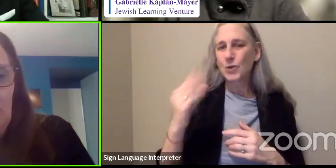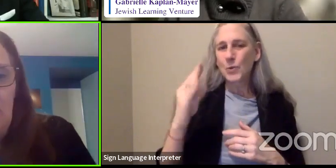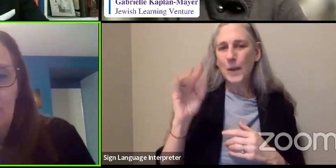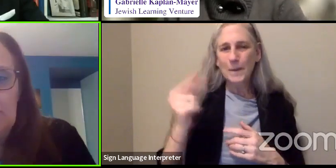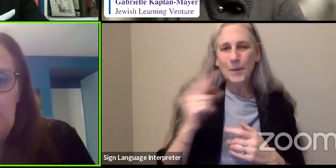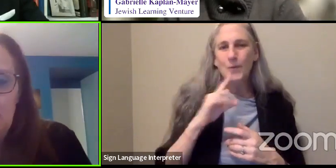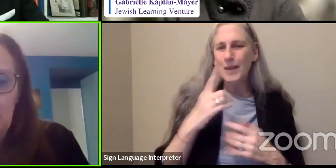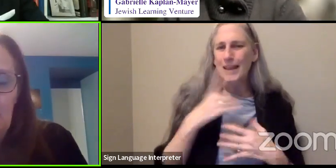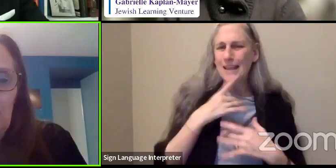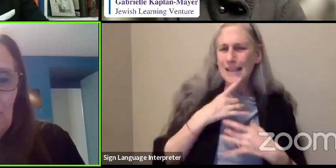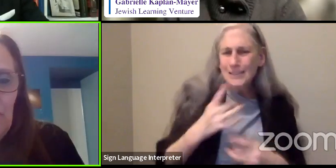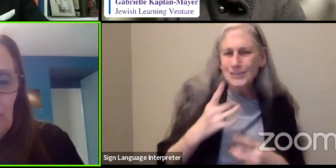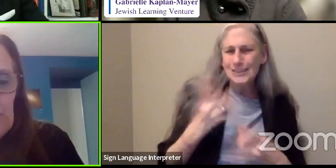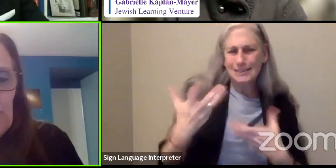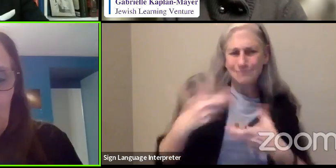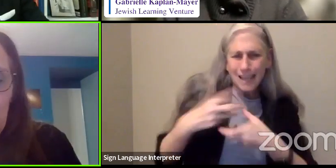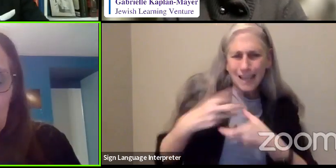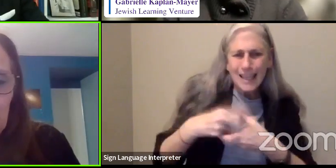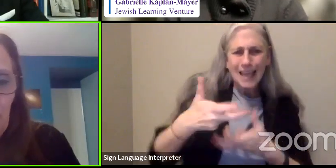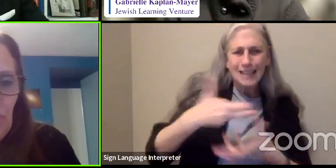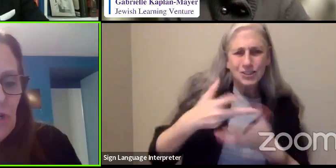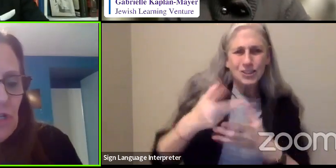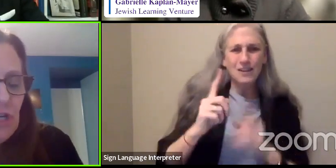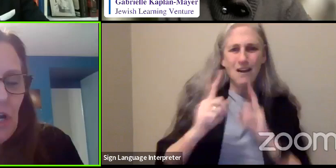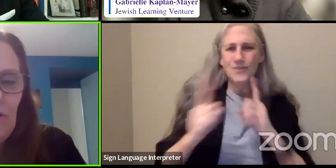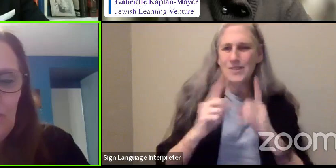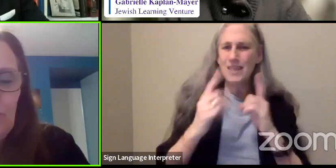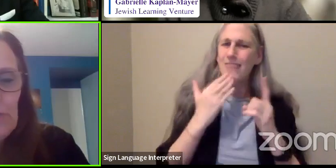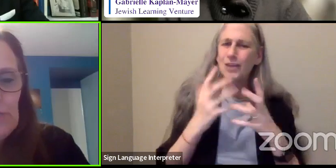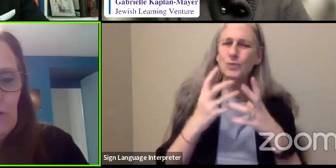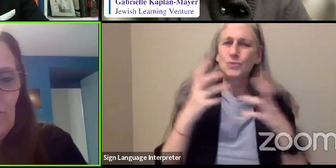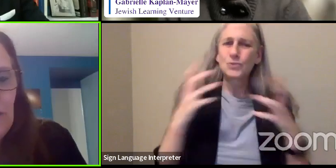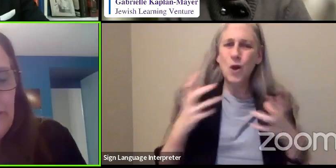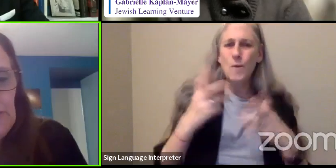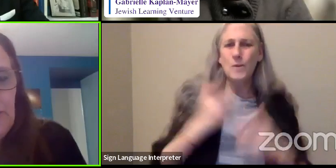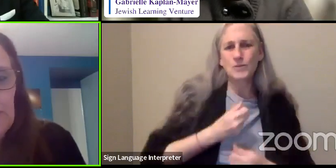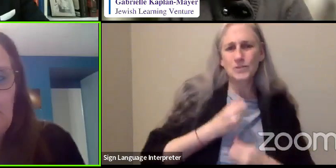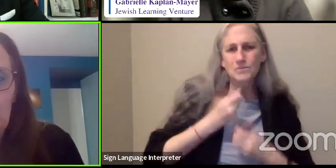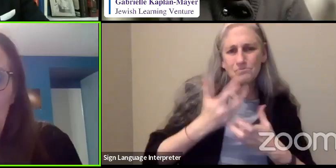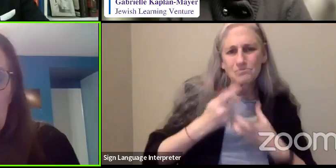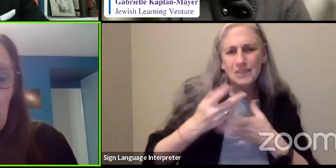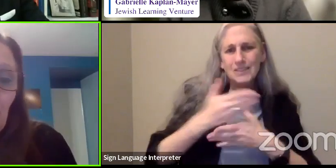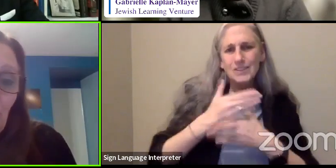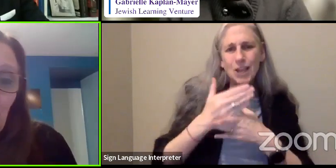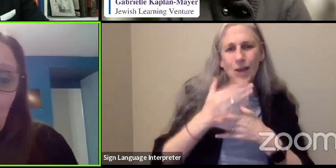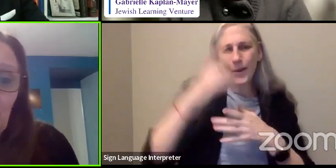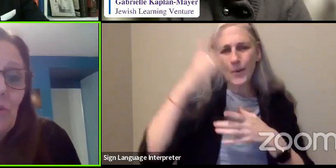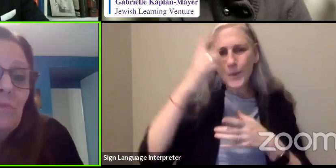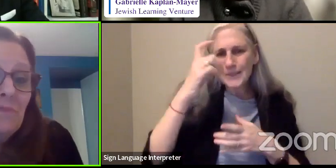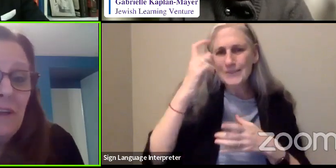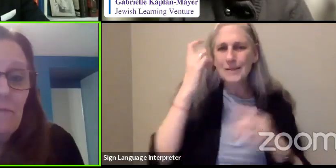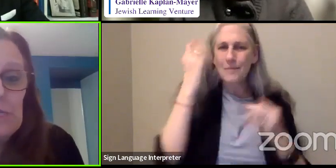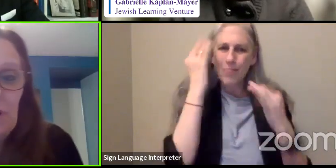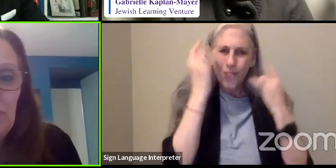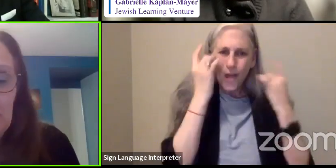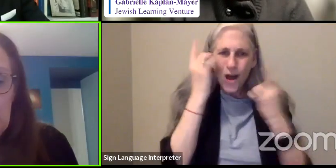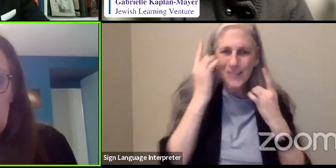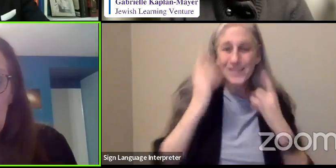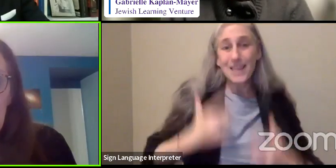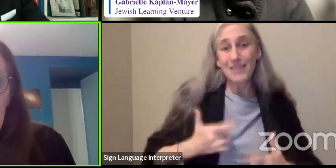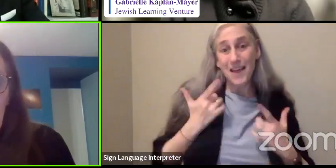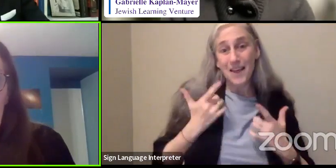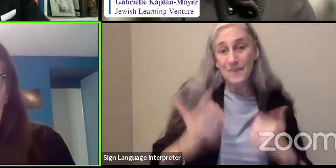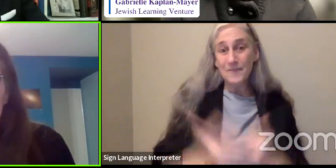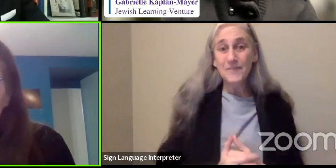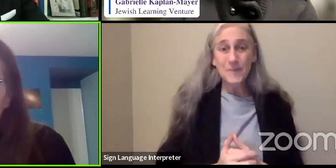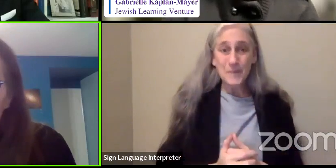engaging conversation. And we thank you so much for sharing your wisdom and insights and thoughts and your, your life experience.